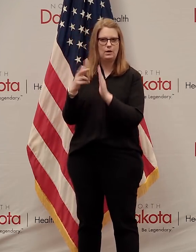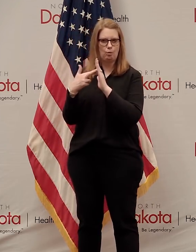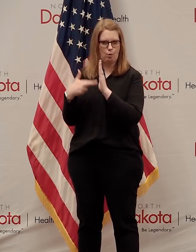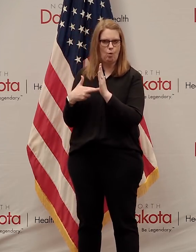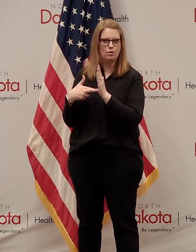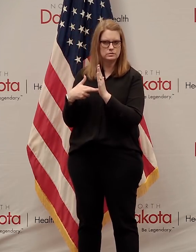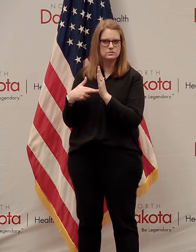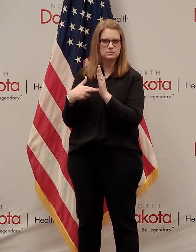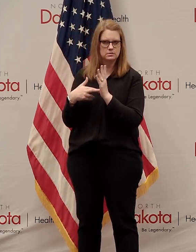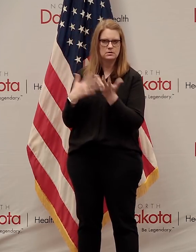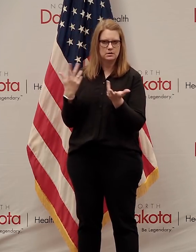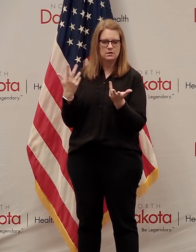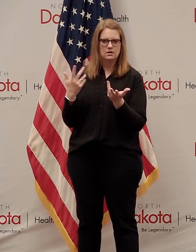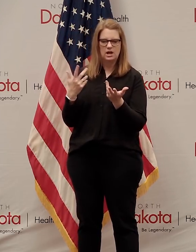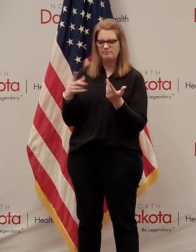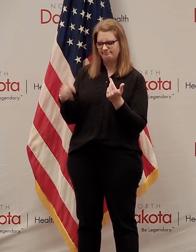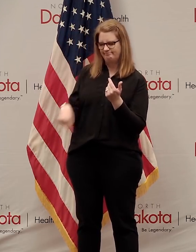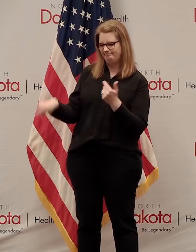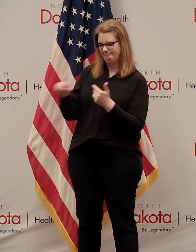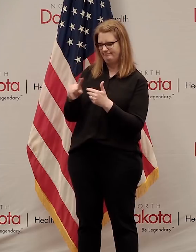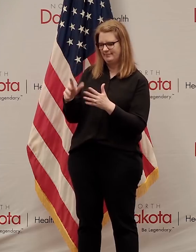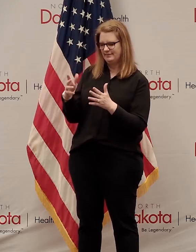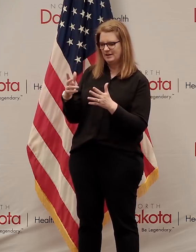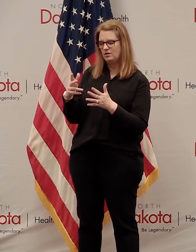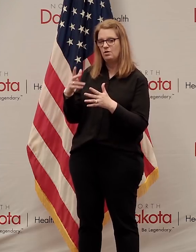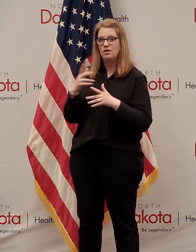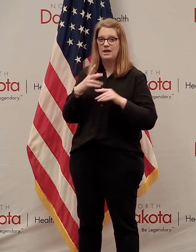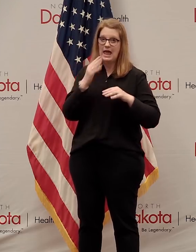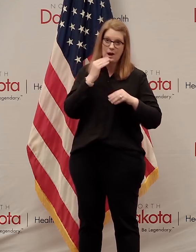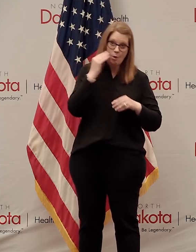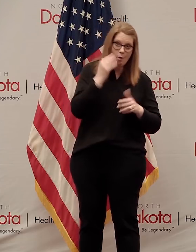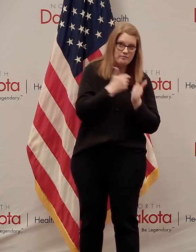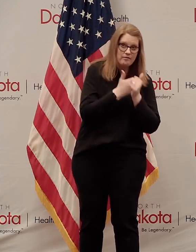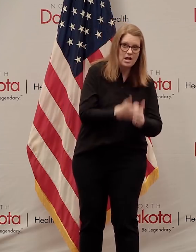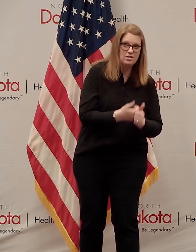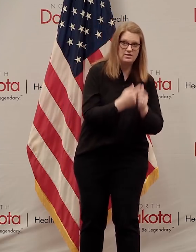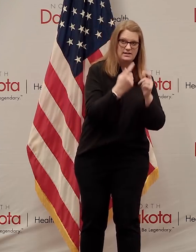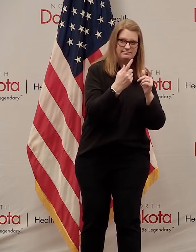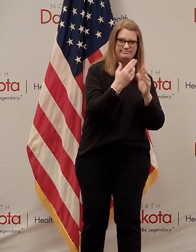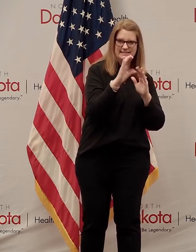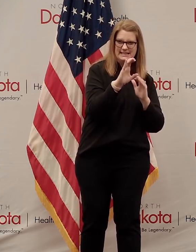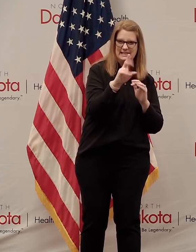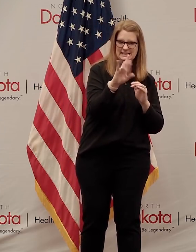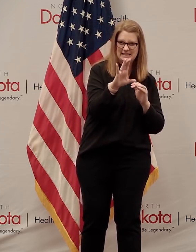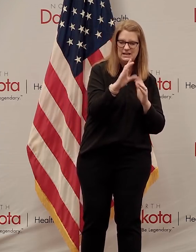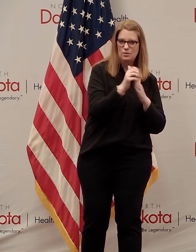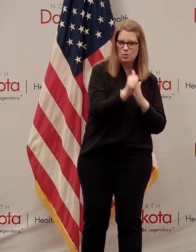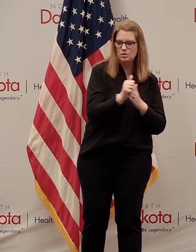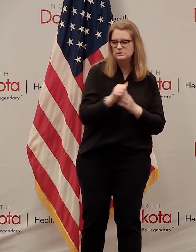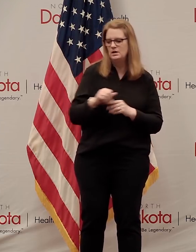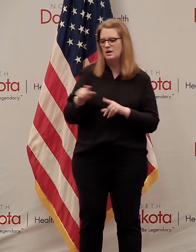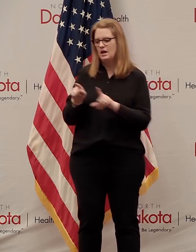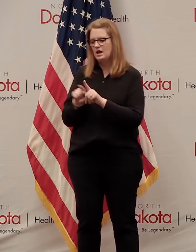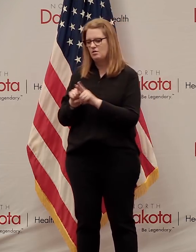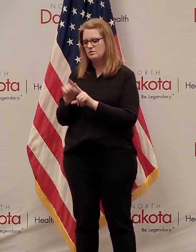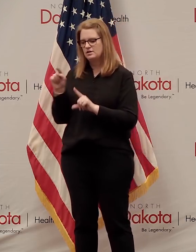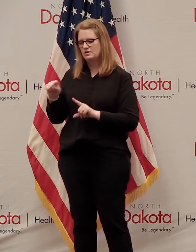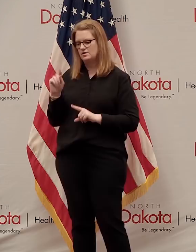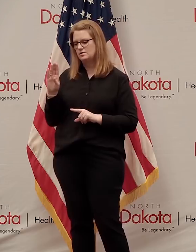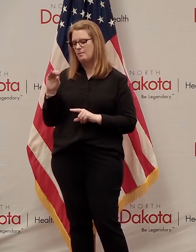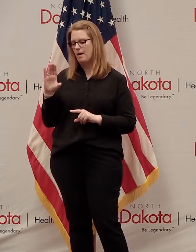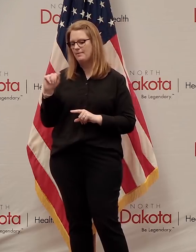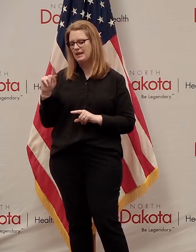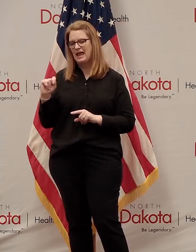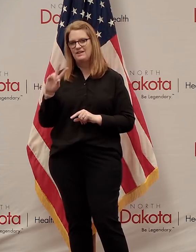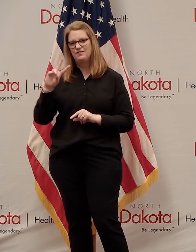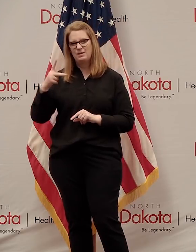the protocol within the facility at home. And then there's a Bobcat VP who's in